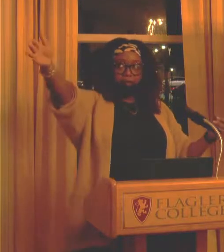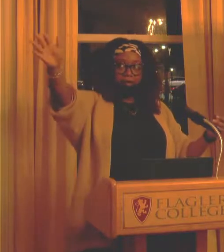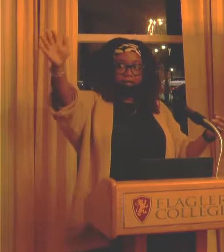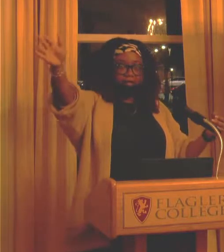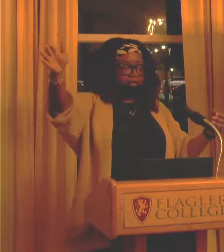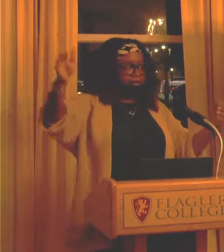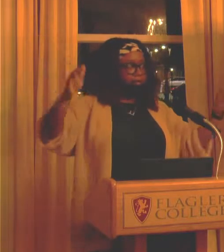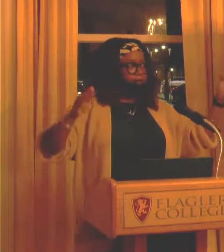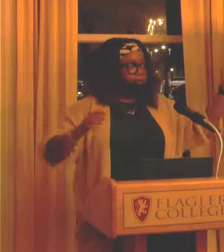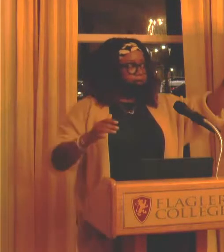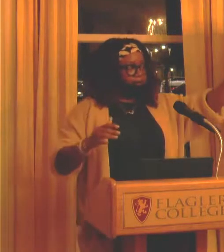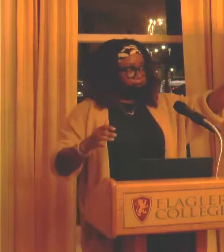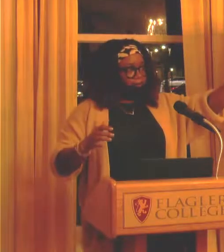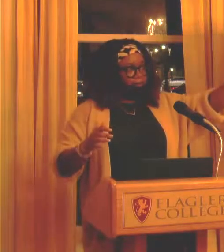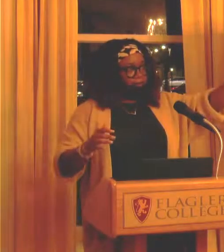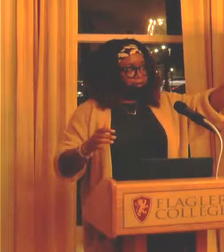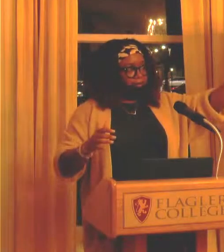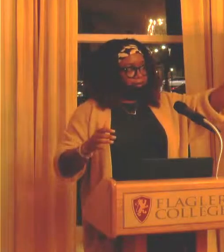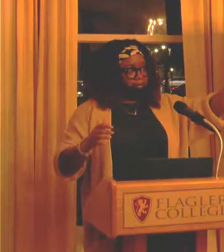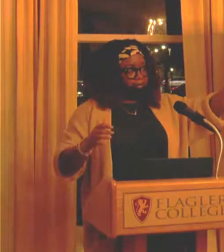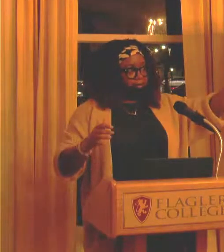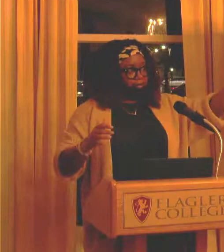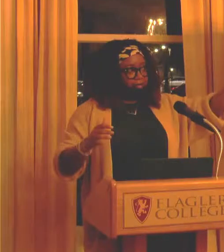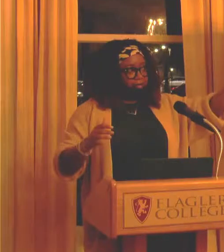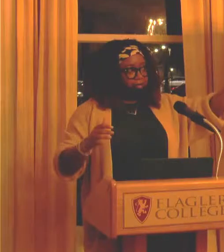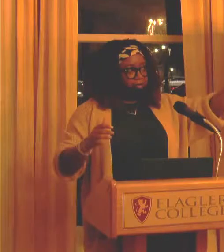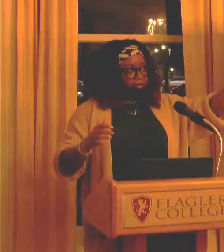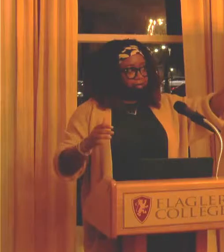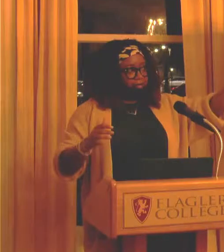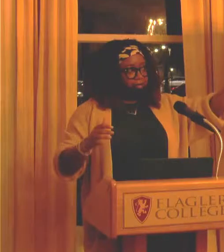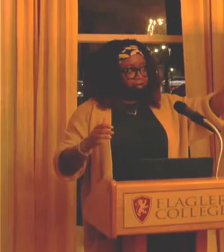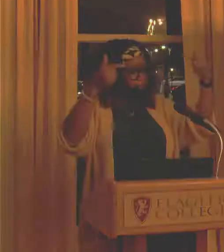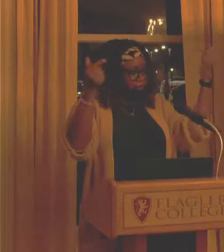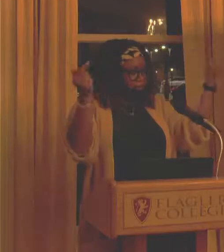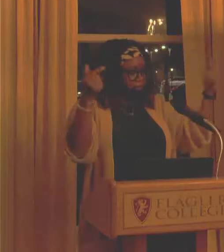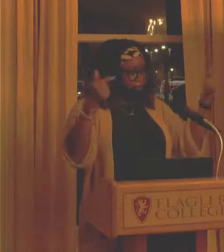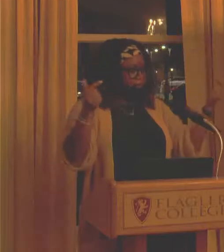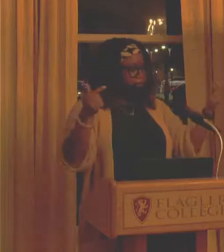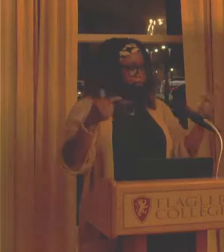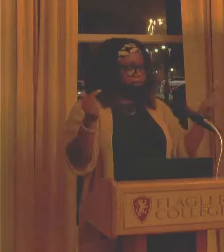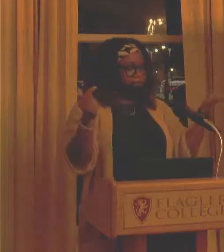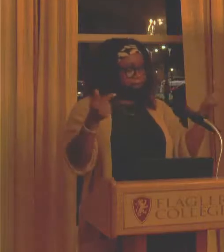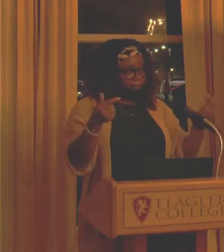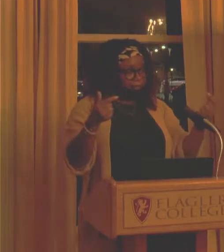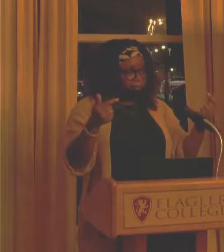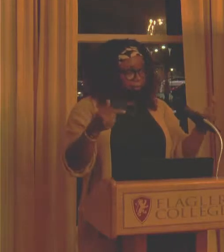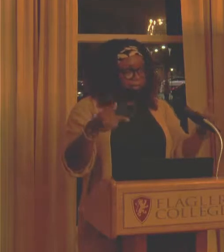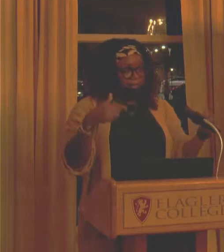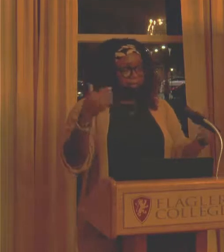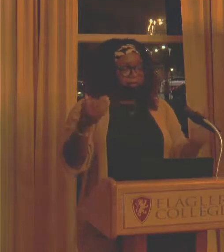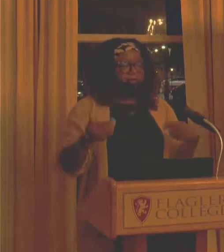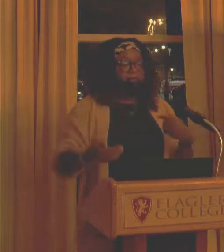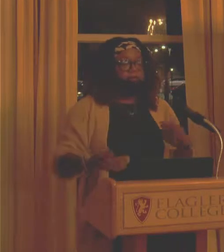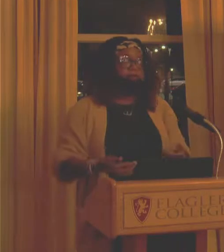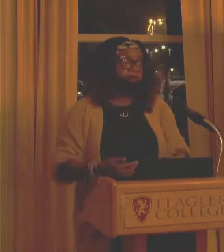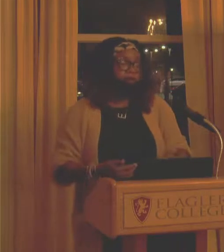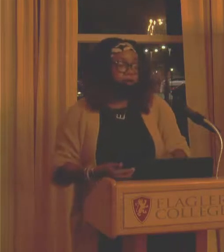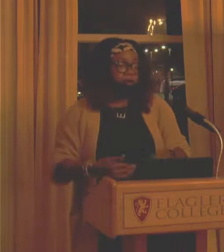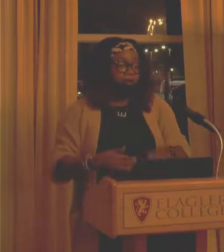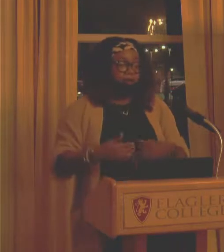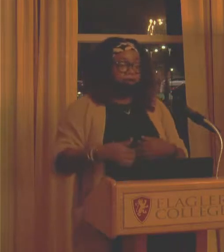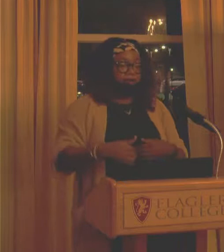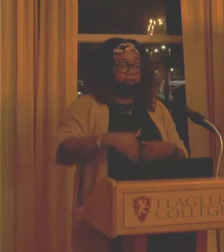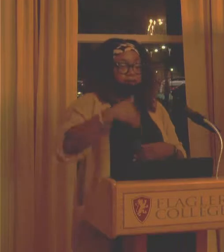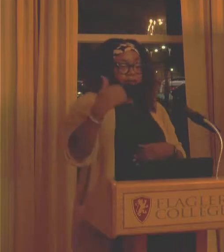if one painting is here and the other painting is there, there's some type of communication happening between the paintings that you, the viewer,